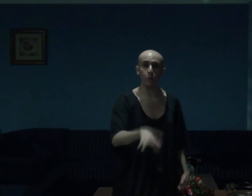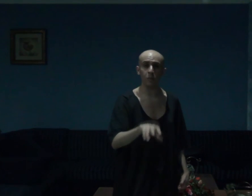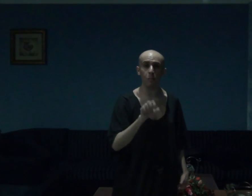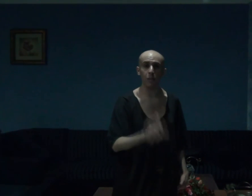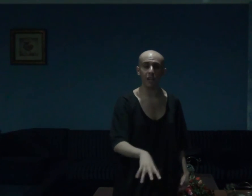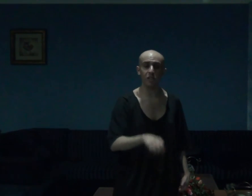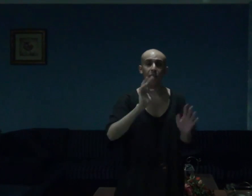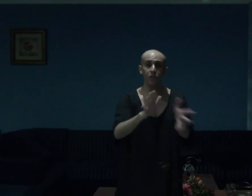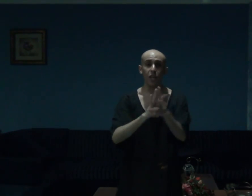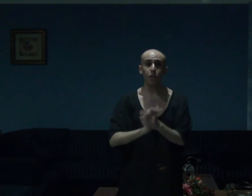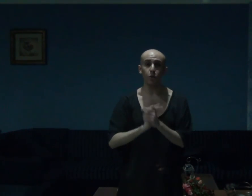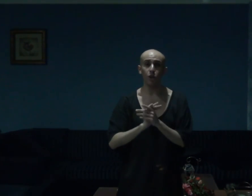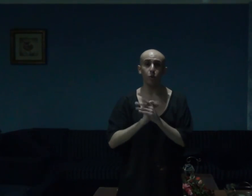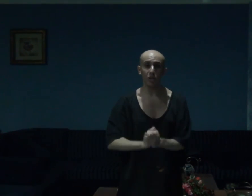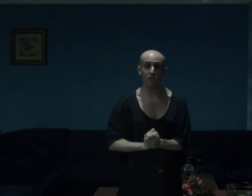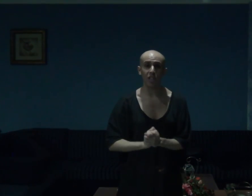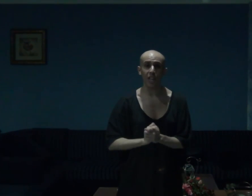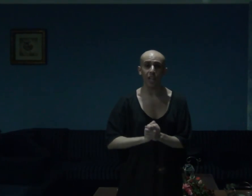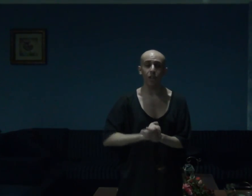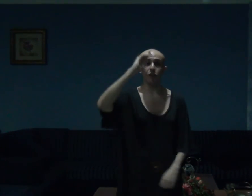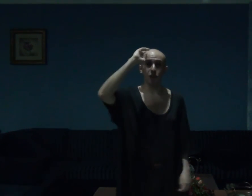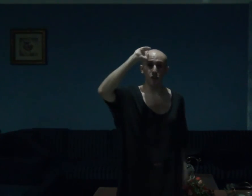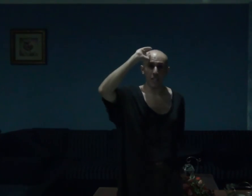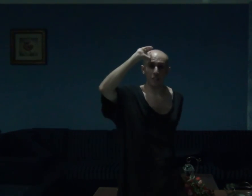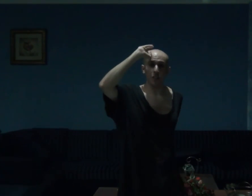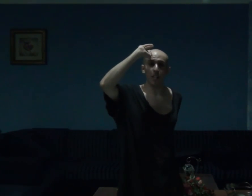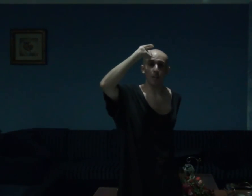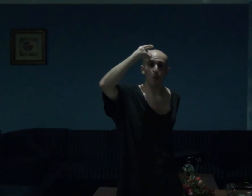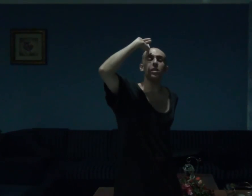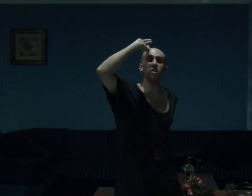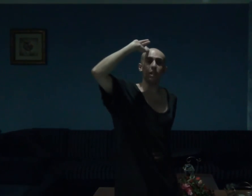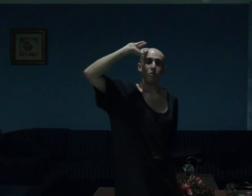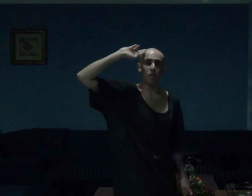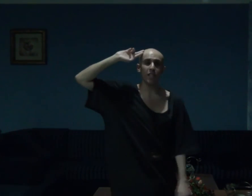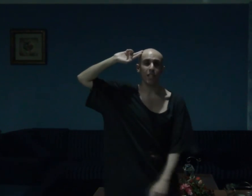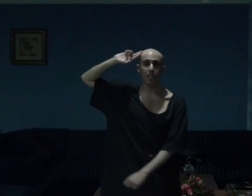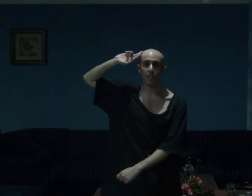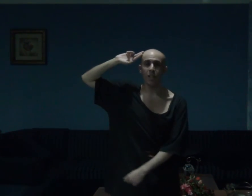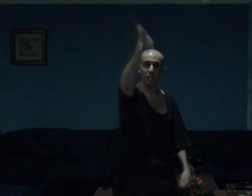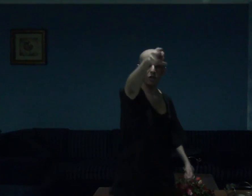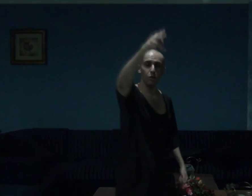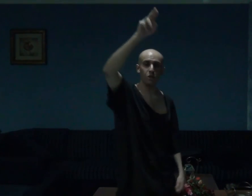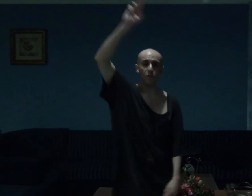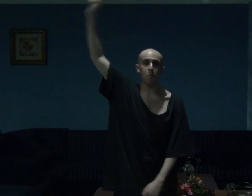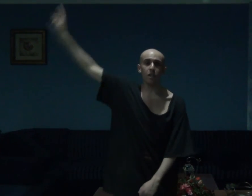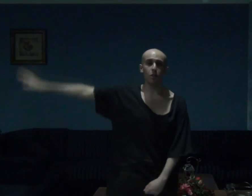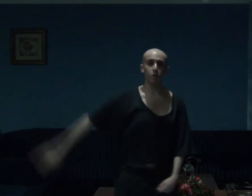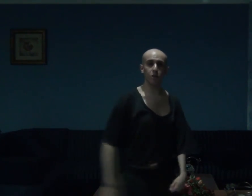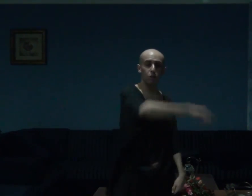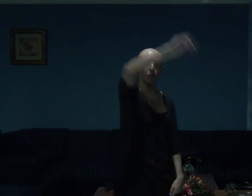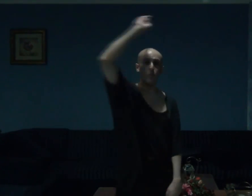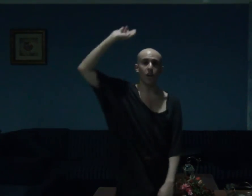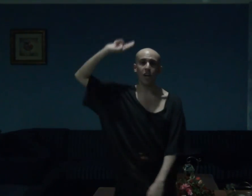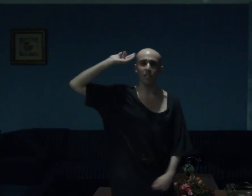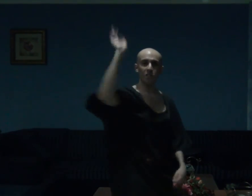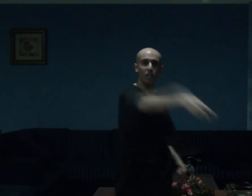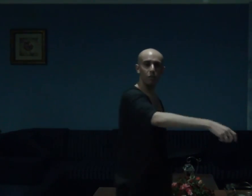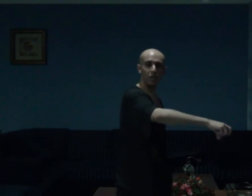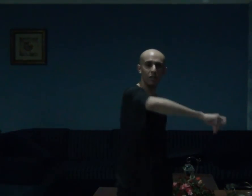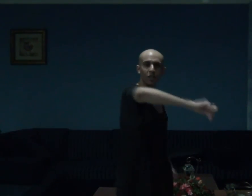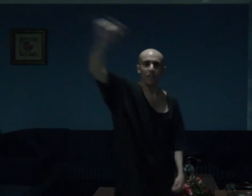the description box. And thank you all once again. Until next time, peace out, take care. Adios, amigos, au revoir and